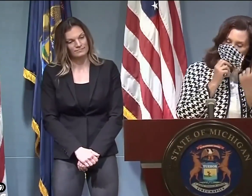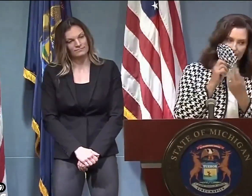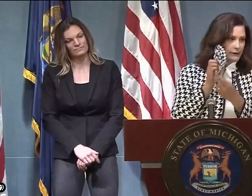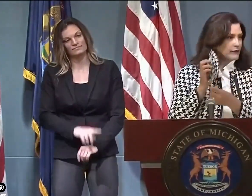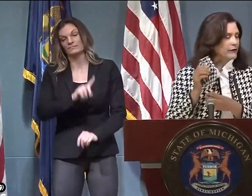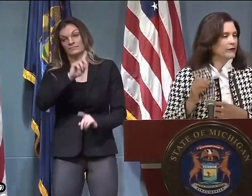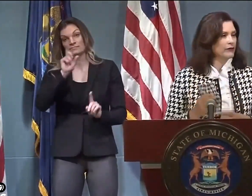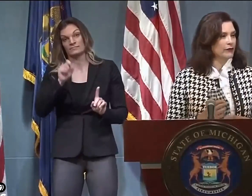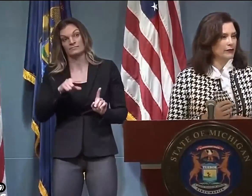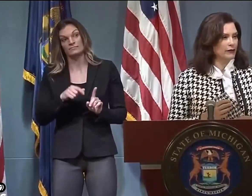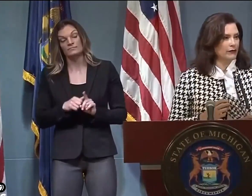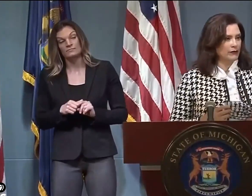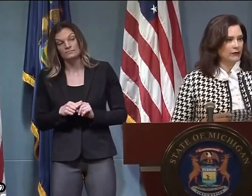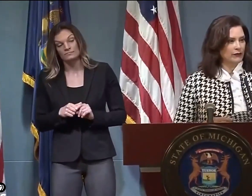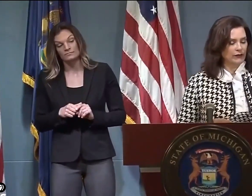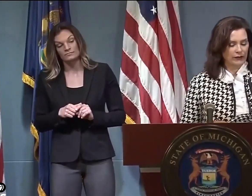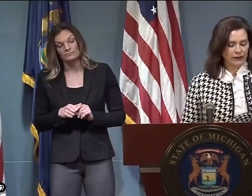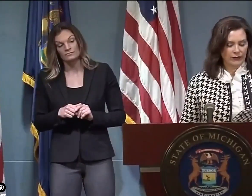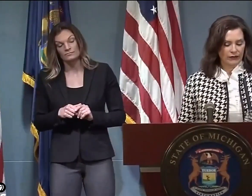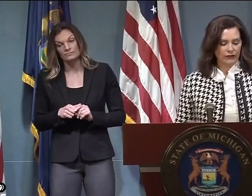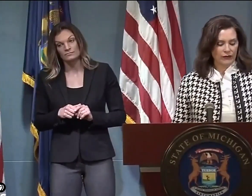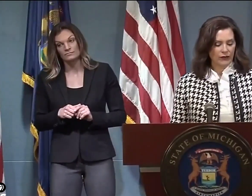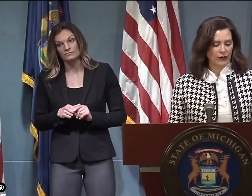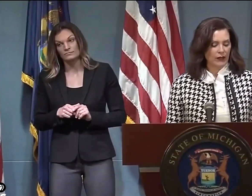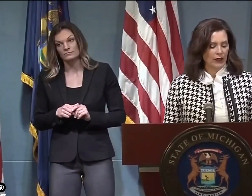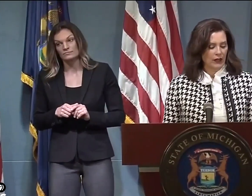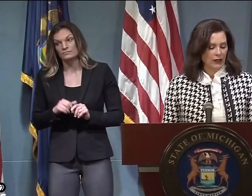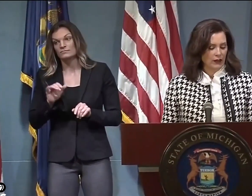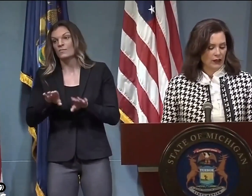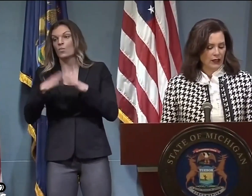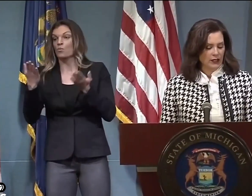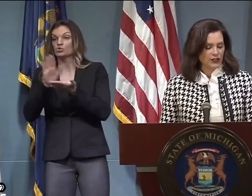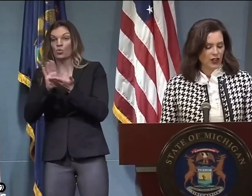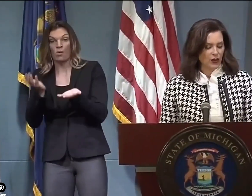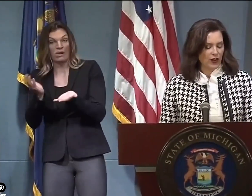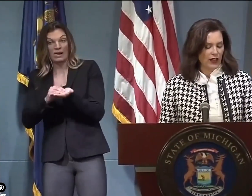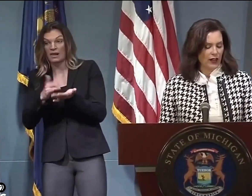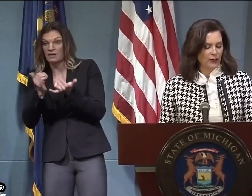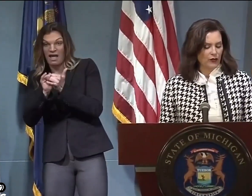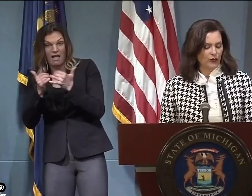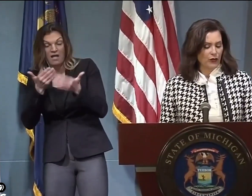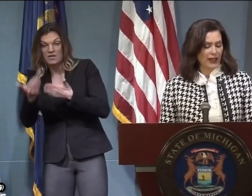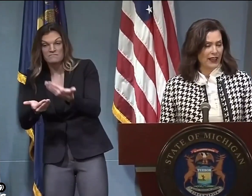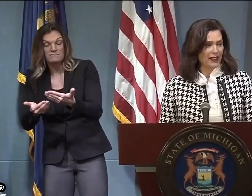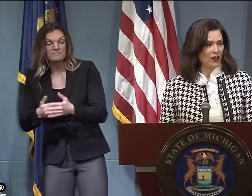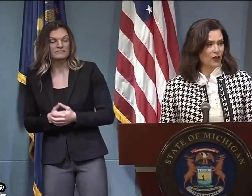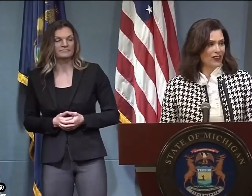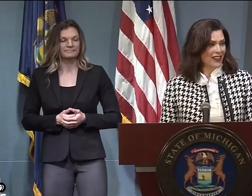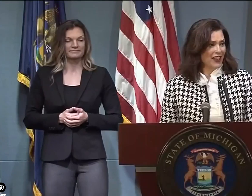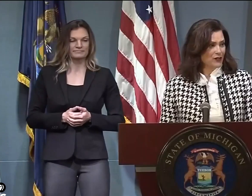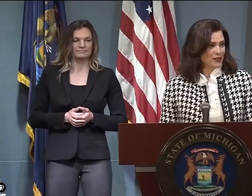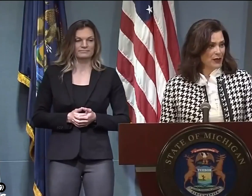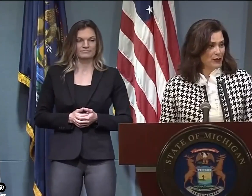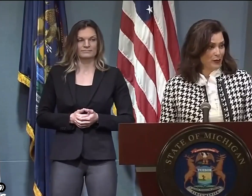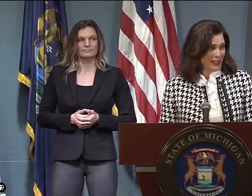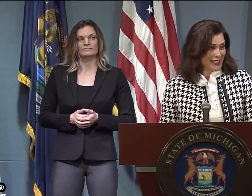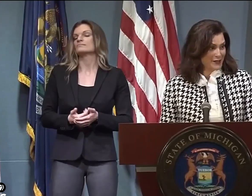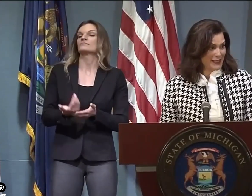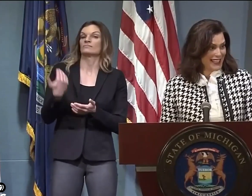Governor, is there any update on the Return to Learn Advisory Council and plans to how we would safely reopen schools if that's done in the fall? So